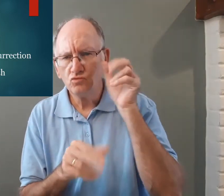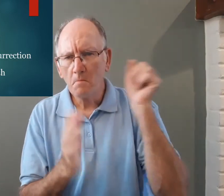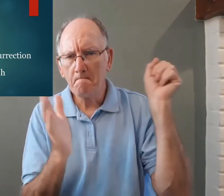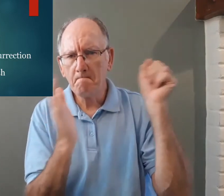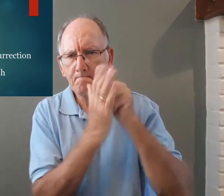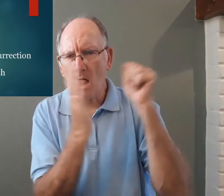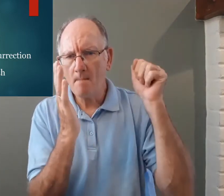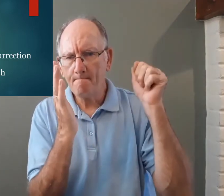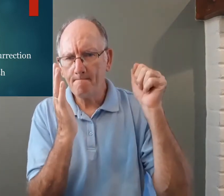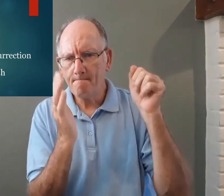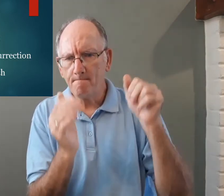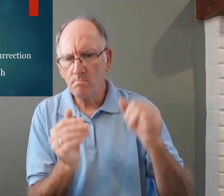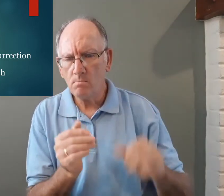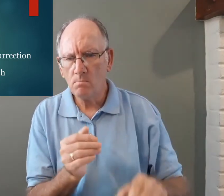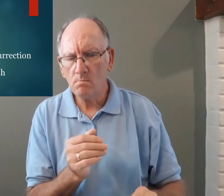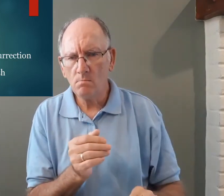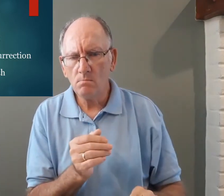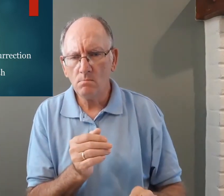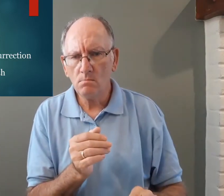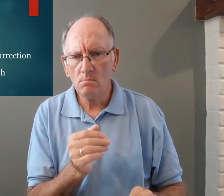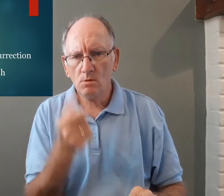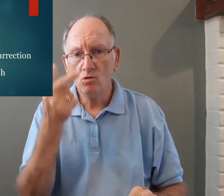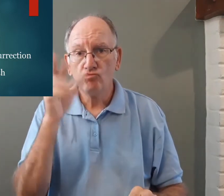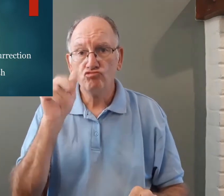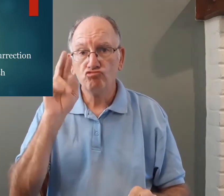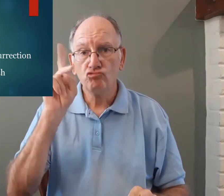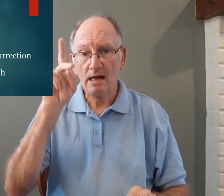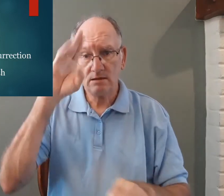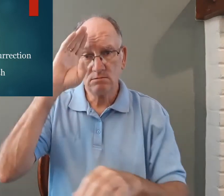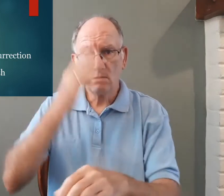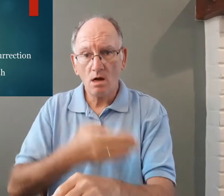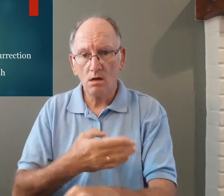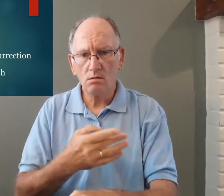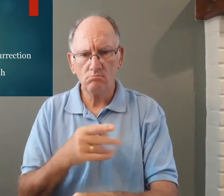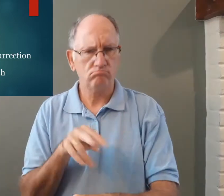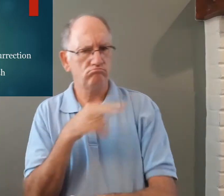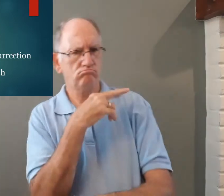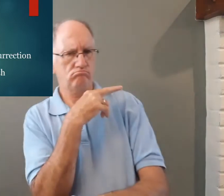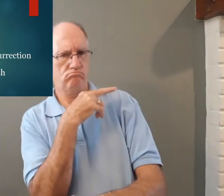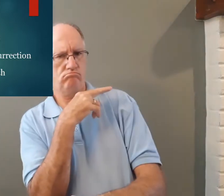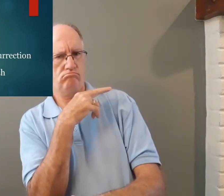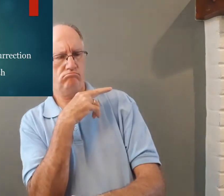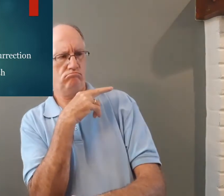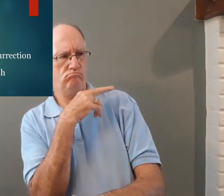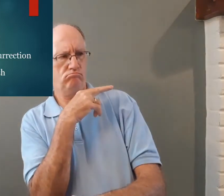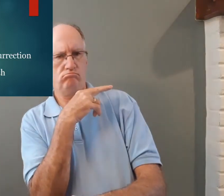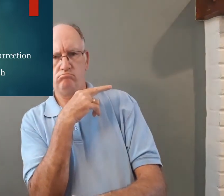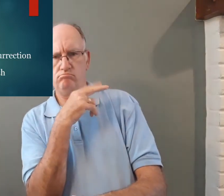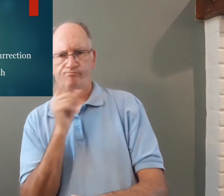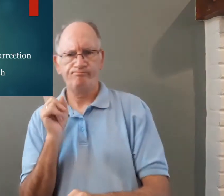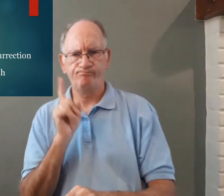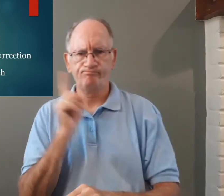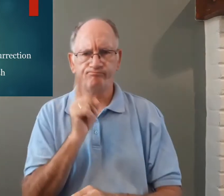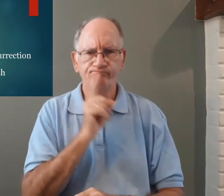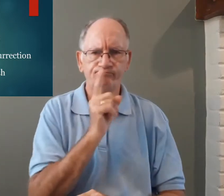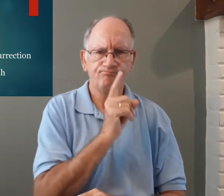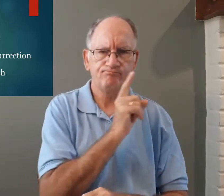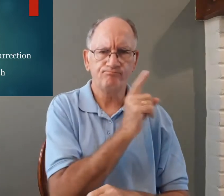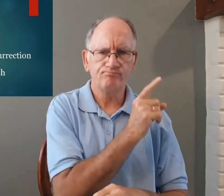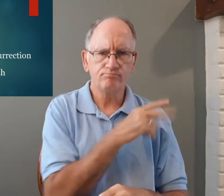and as they're watching TV they hear a knock so the grandson looks over and he walks